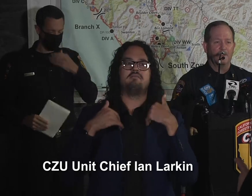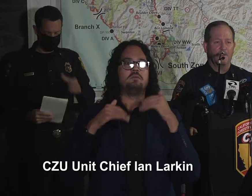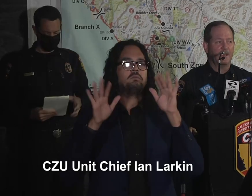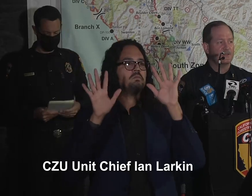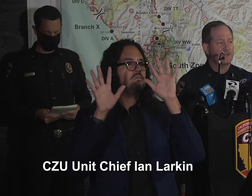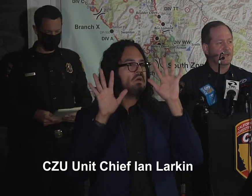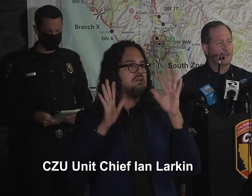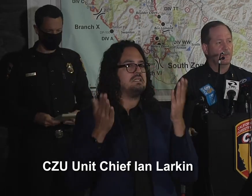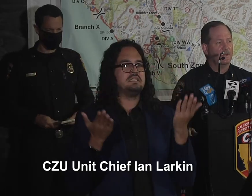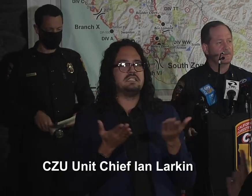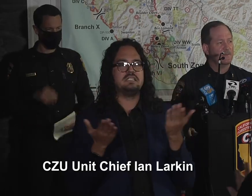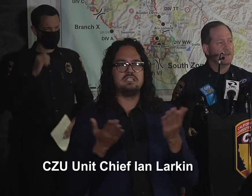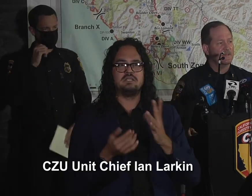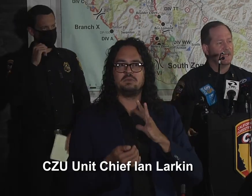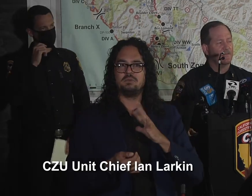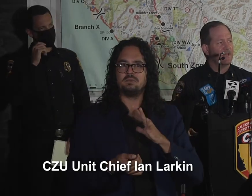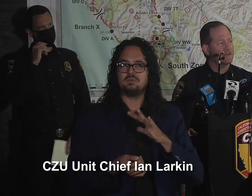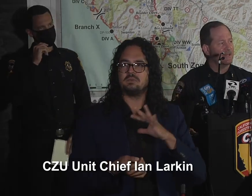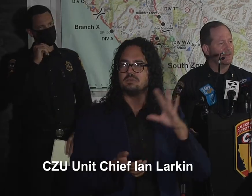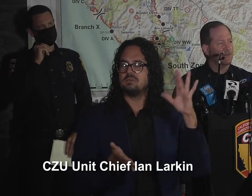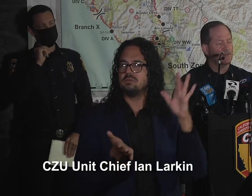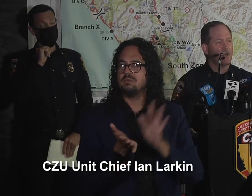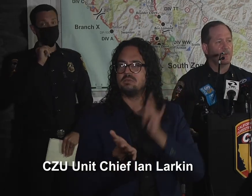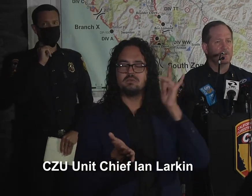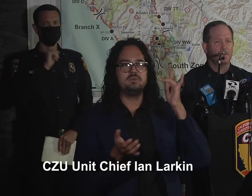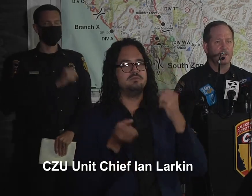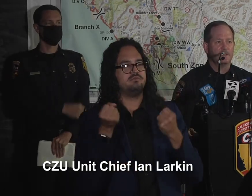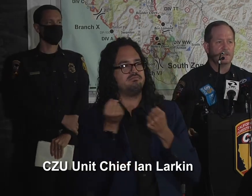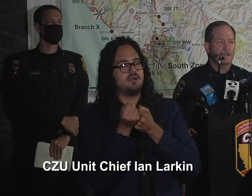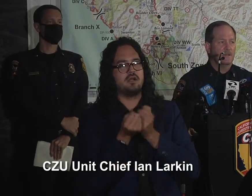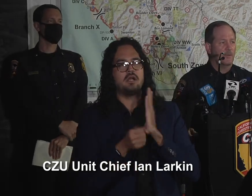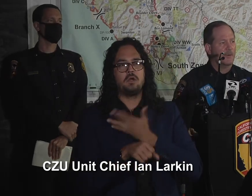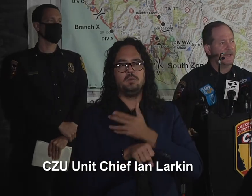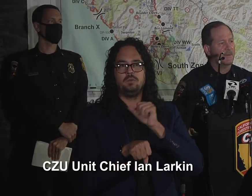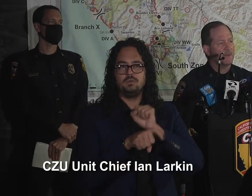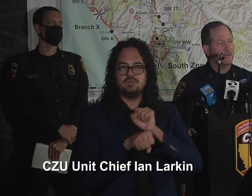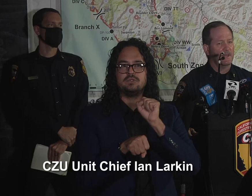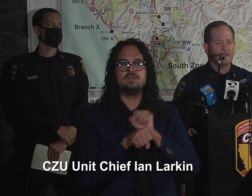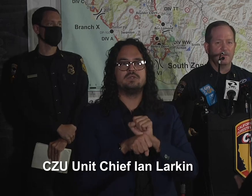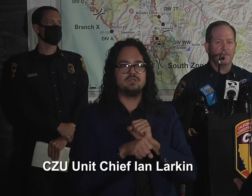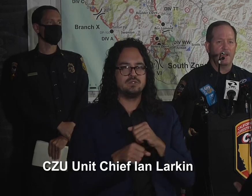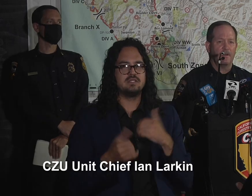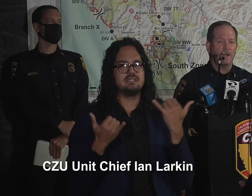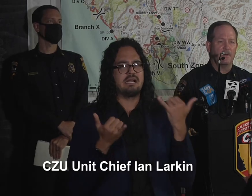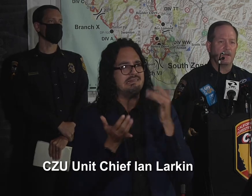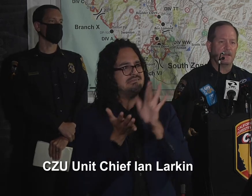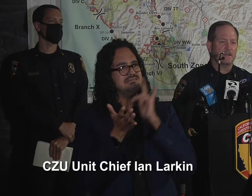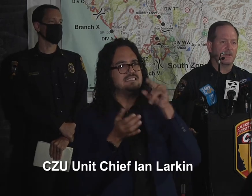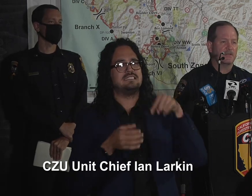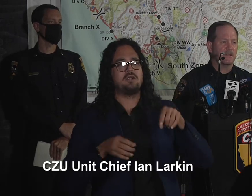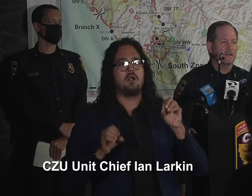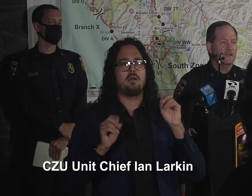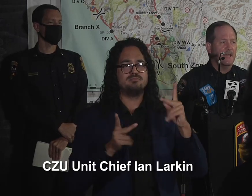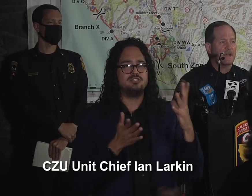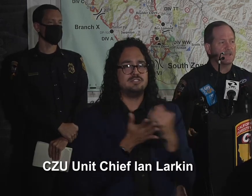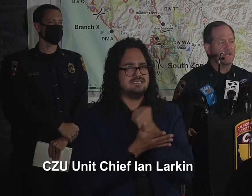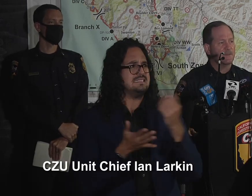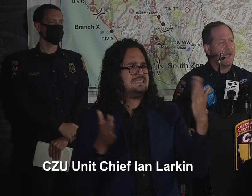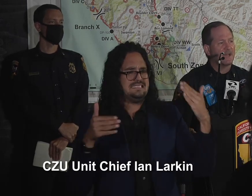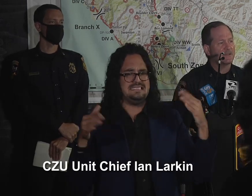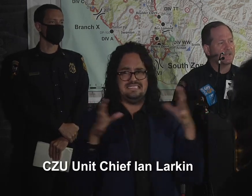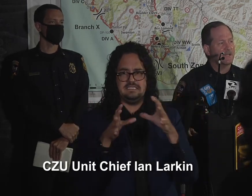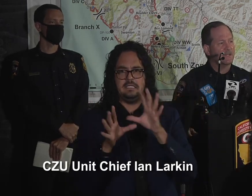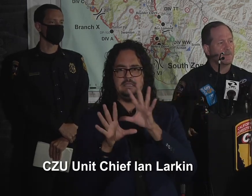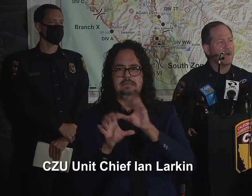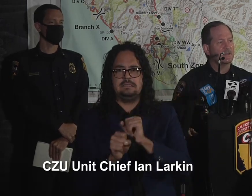being at advantage, helping us take advantage of those opportunities where we can get people into the fire now and start to actually